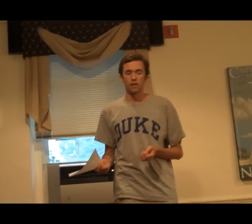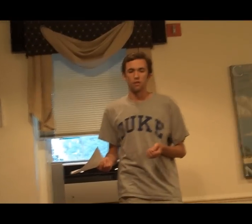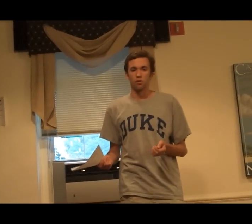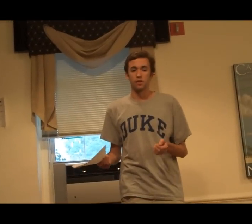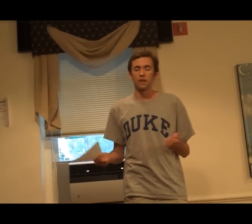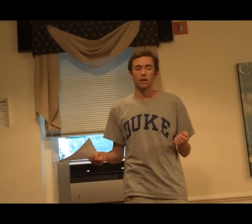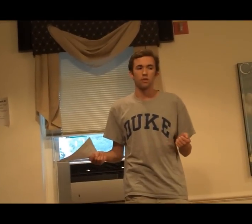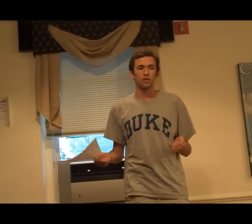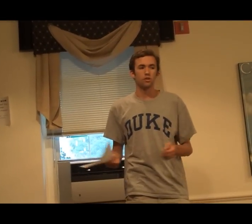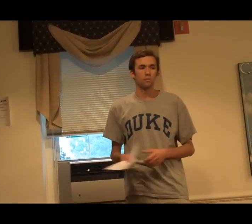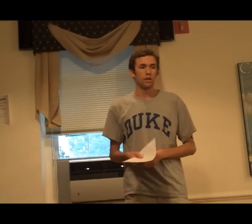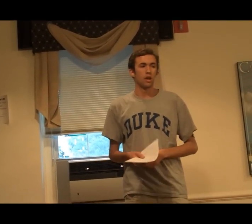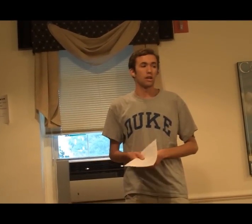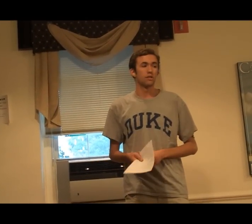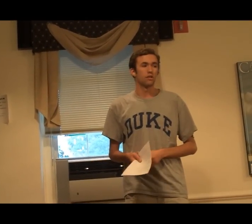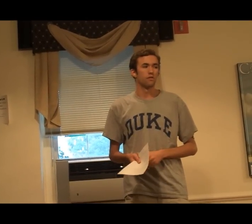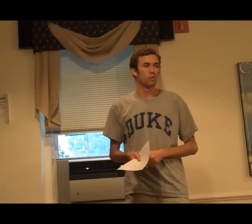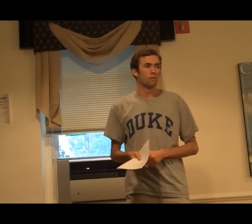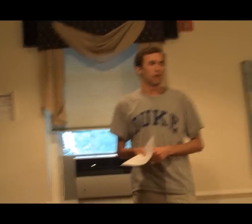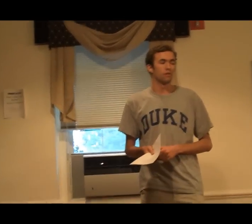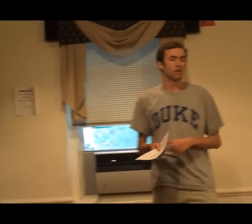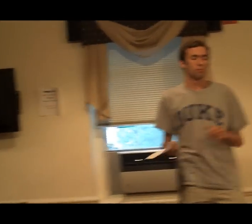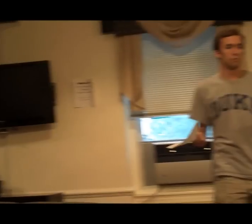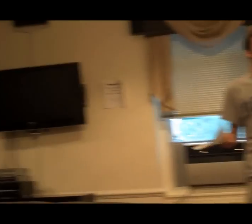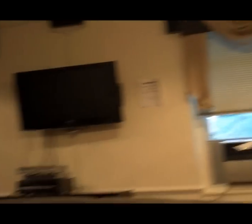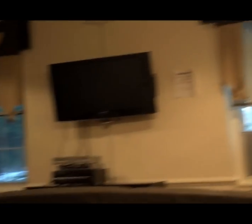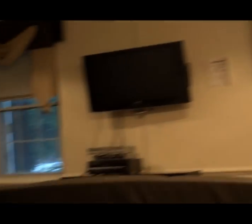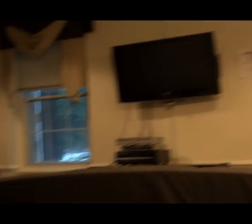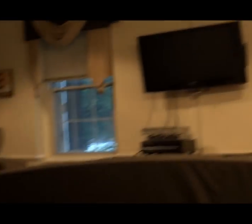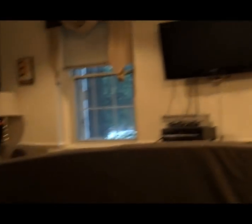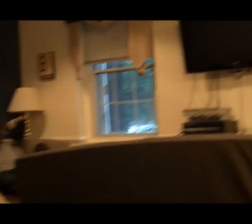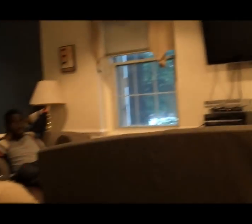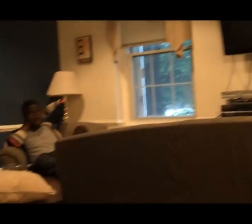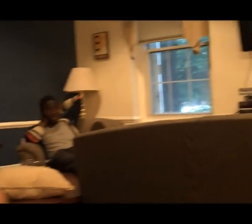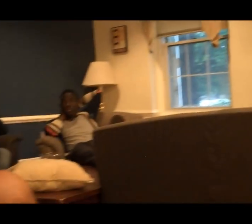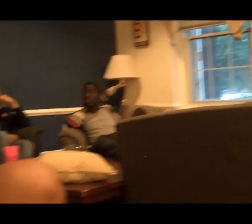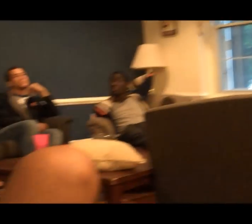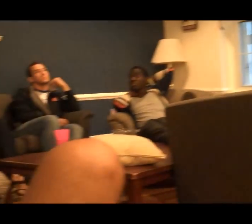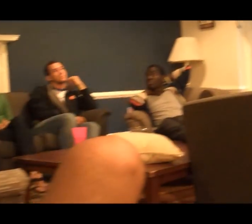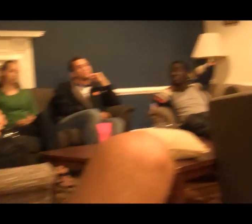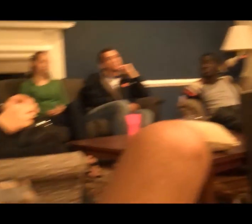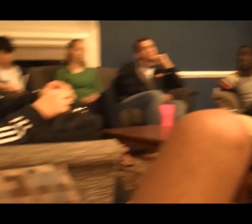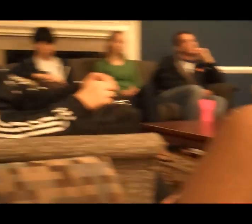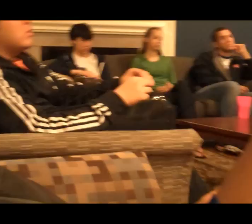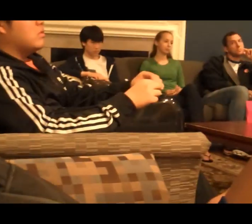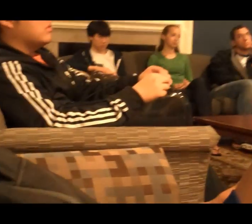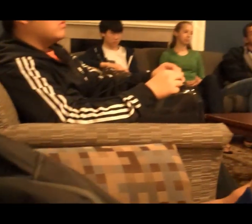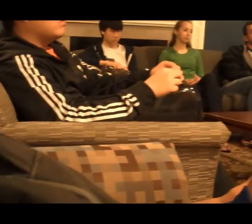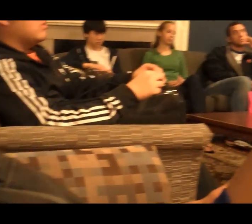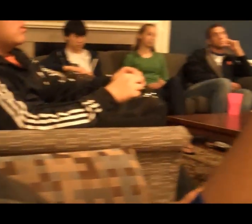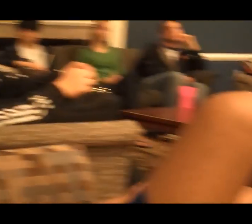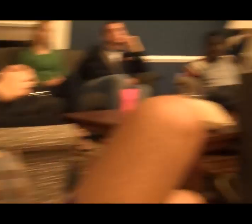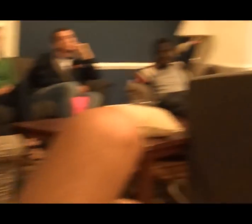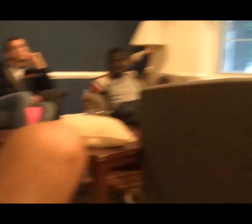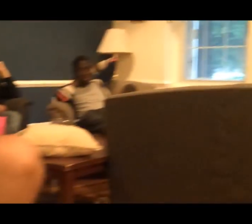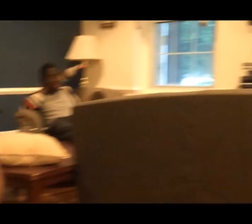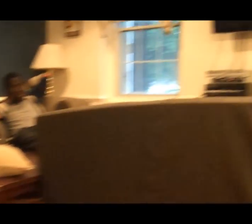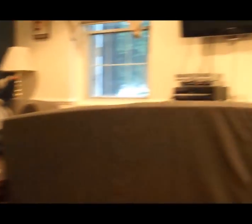language used to be not considered a form of language, but people gradually kind of see that sign language has all the basics of language. It has